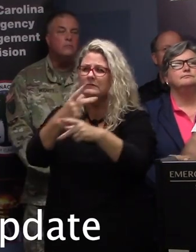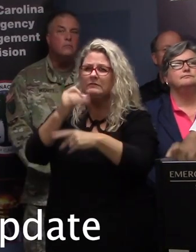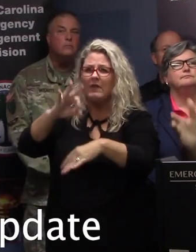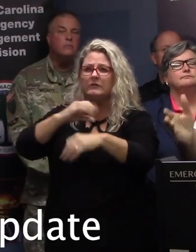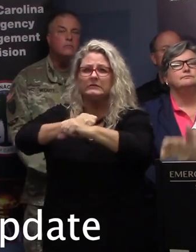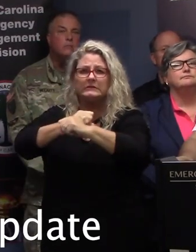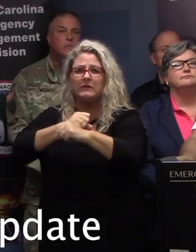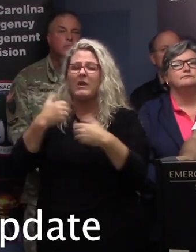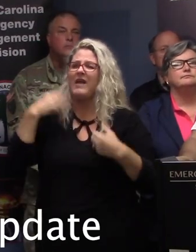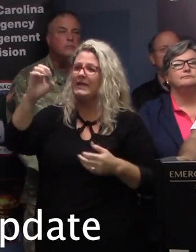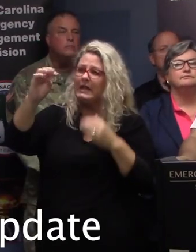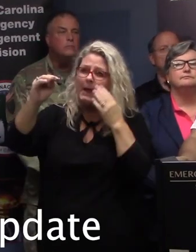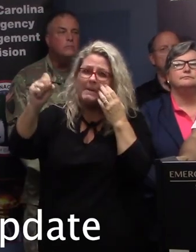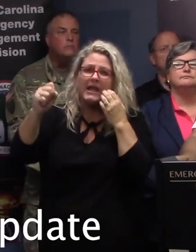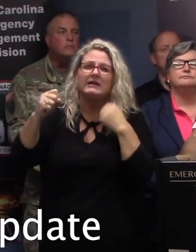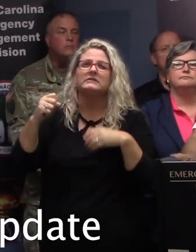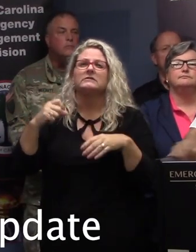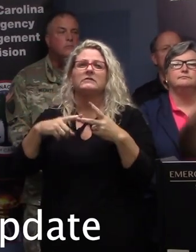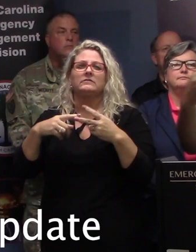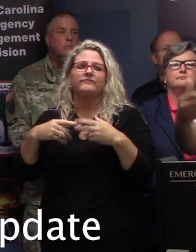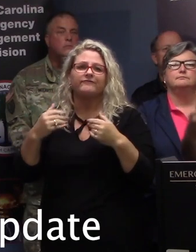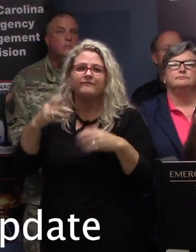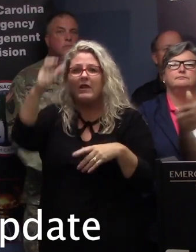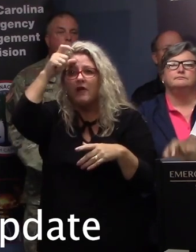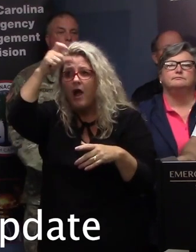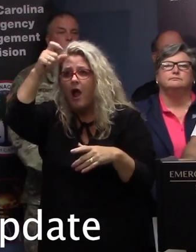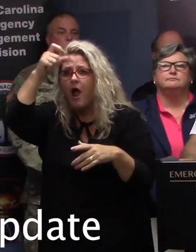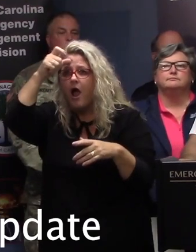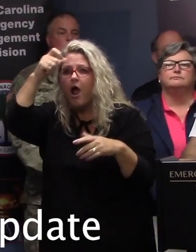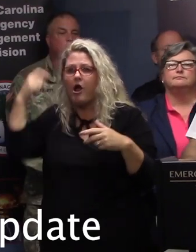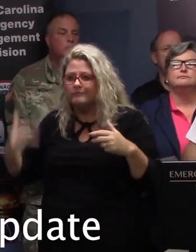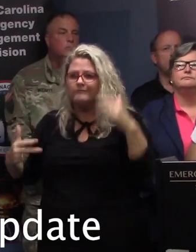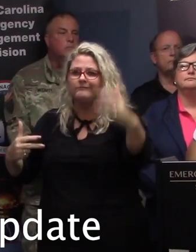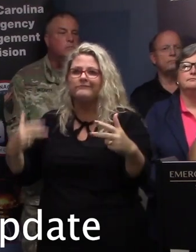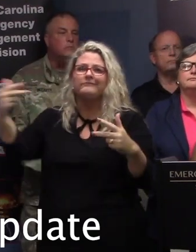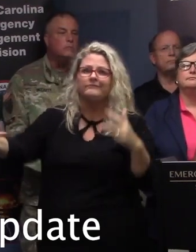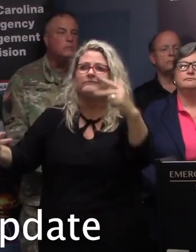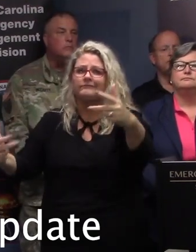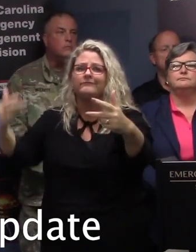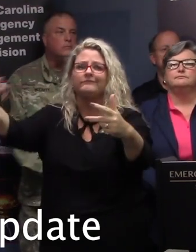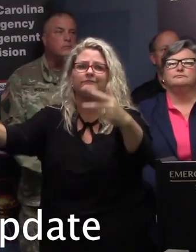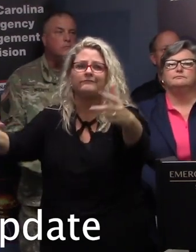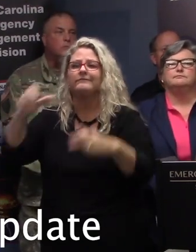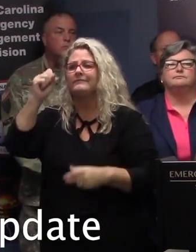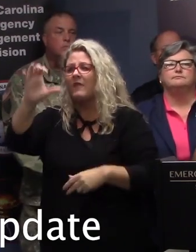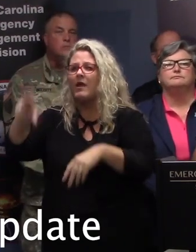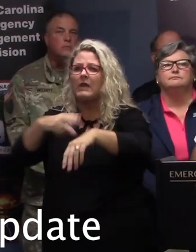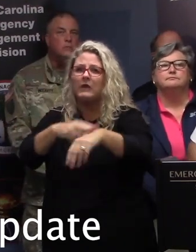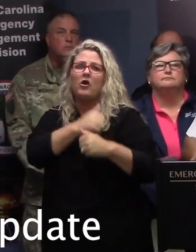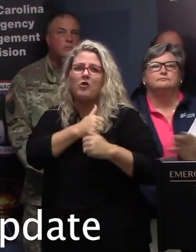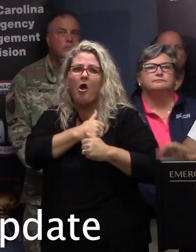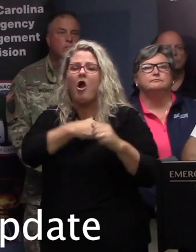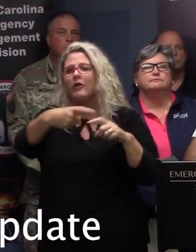EMS, fire. They will be strategically placed along the route. We will have the South Carolina National Guard record